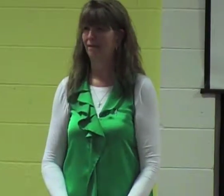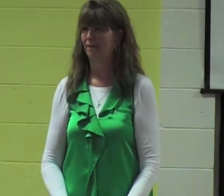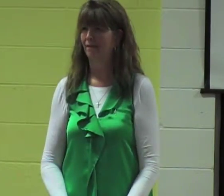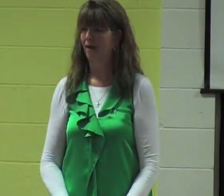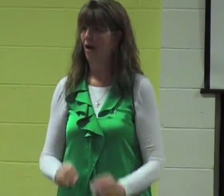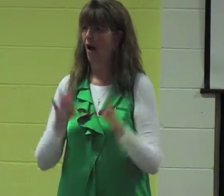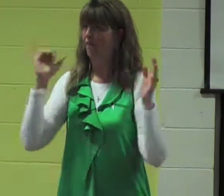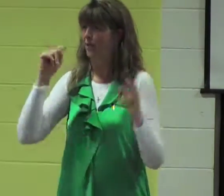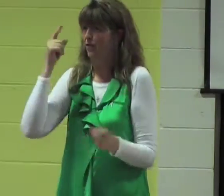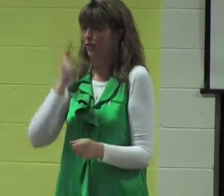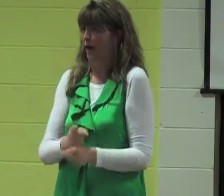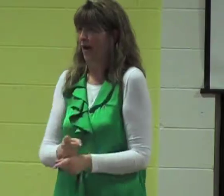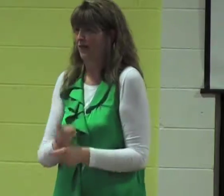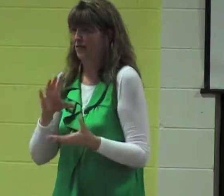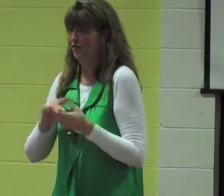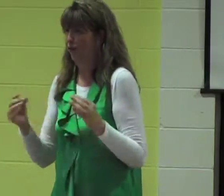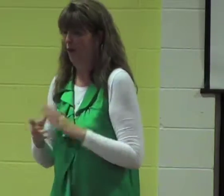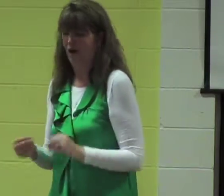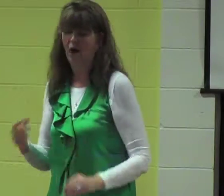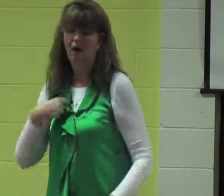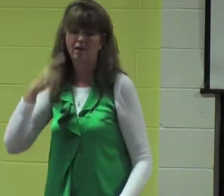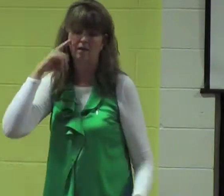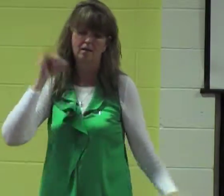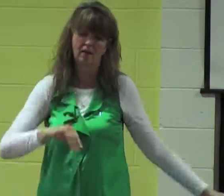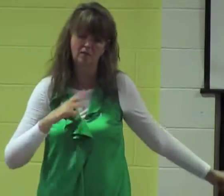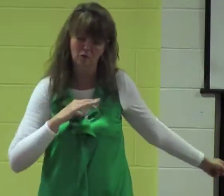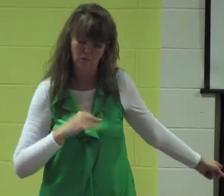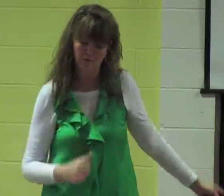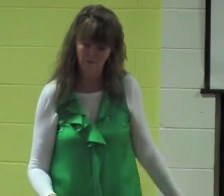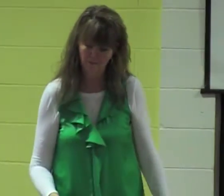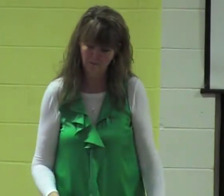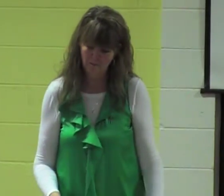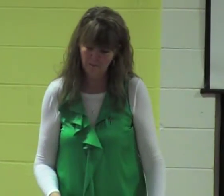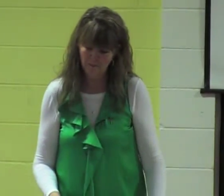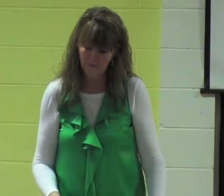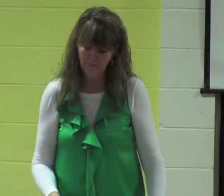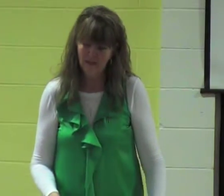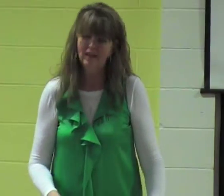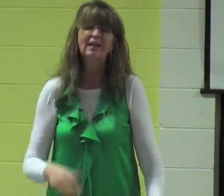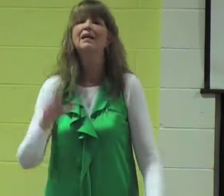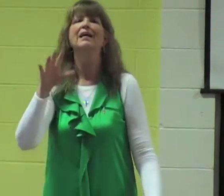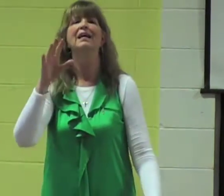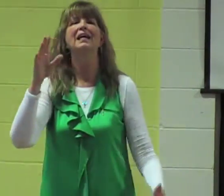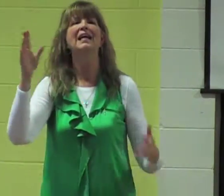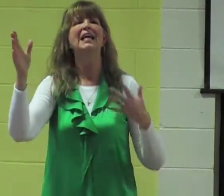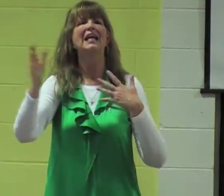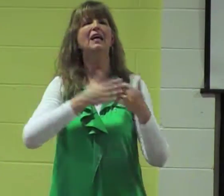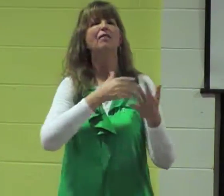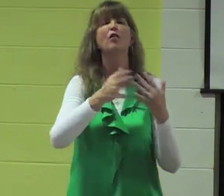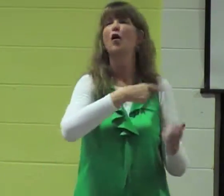humans would not make up it's always so hard to believe so the quote I think is so cool